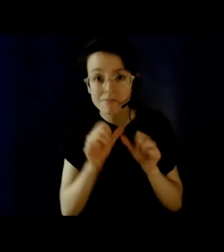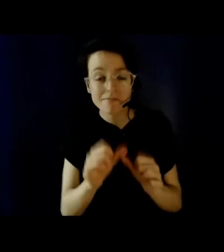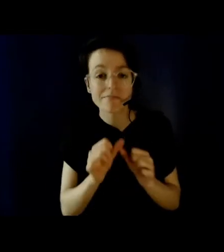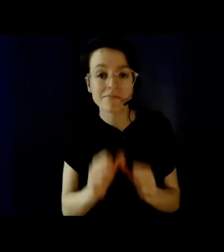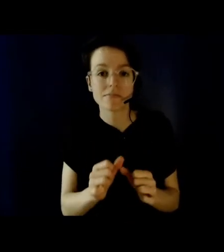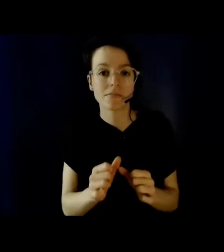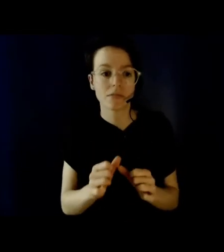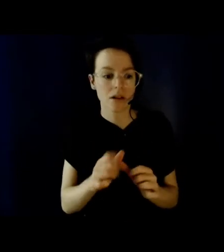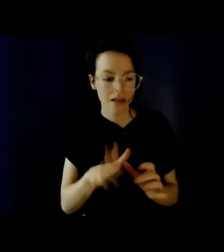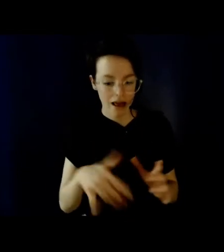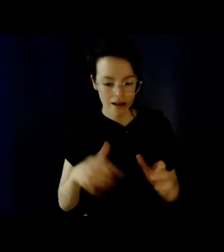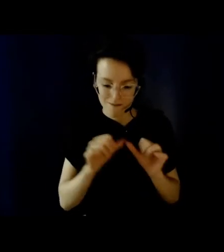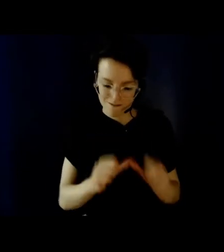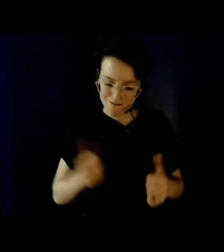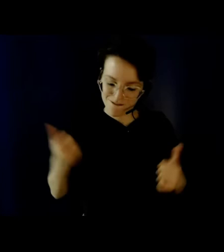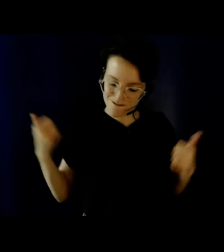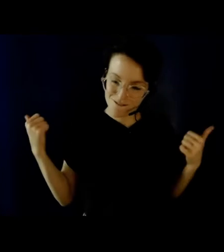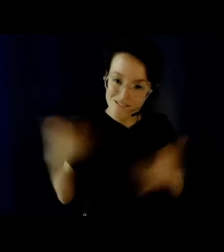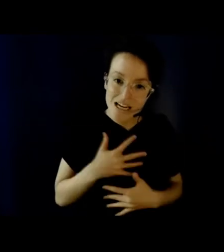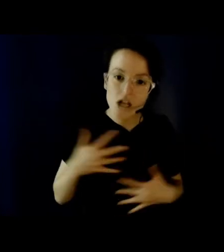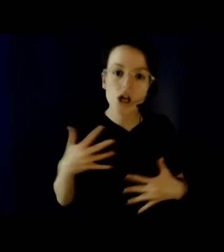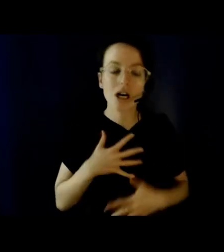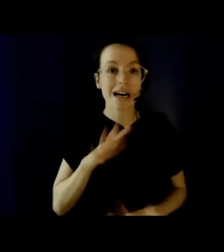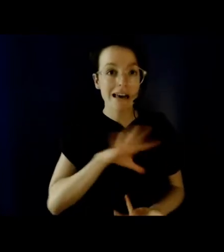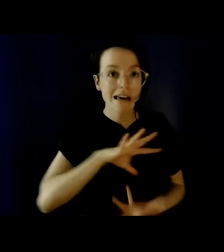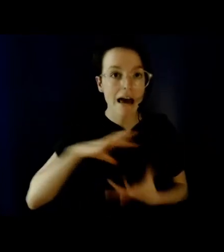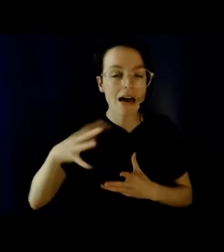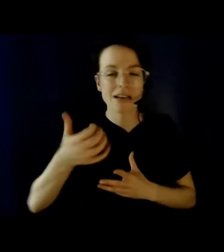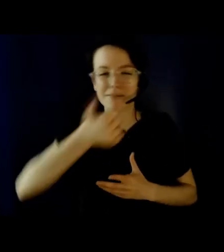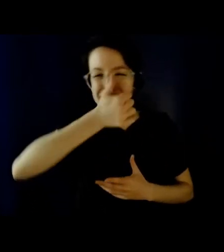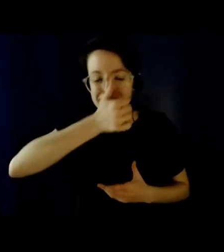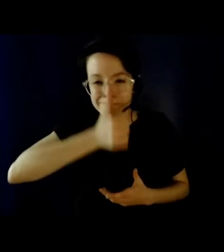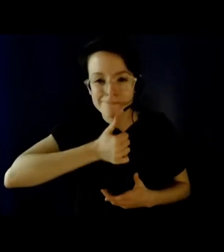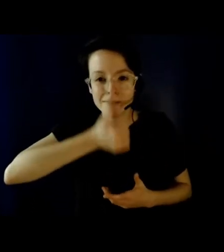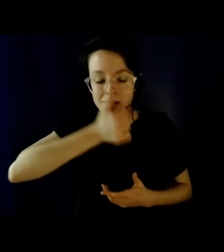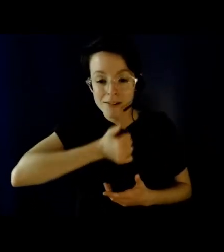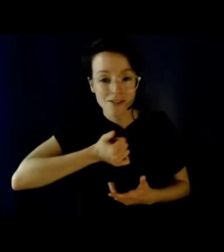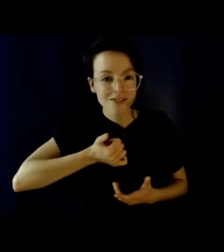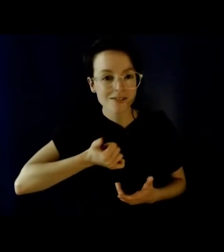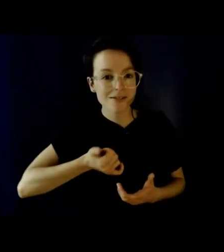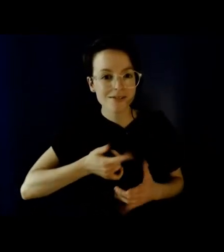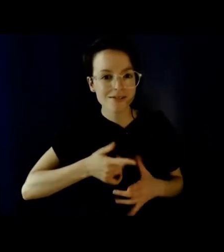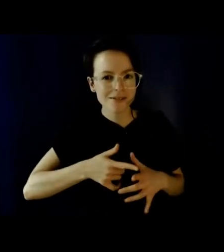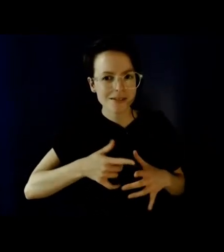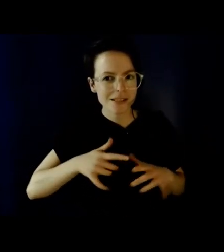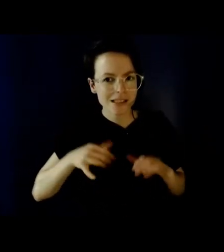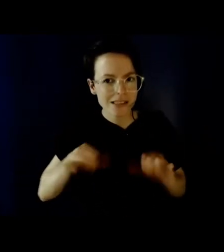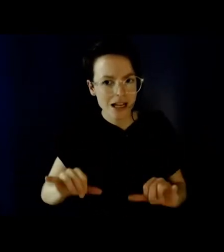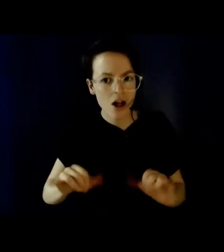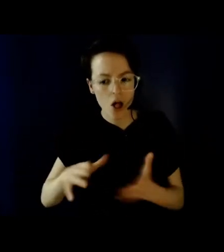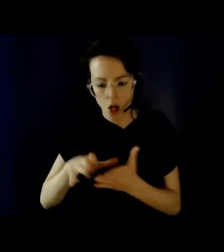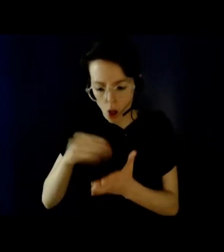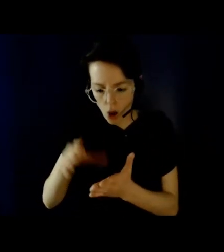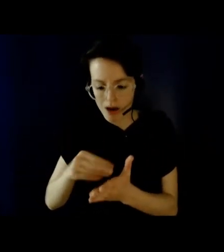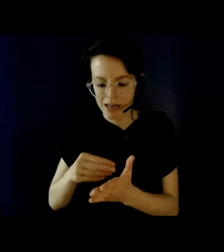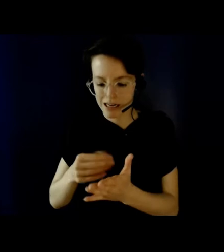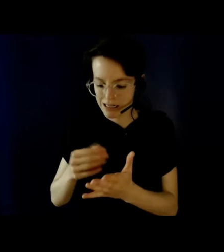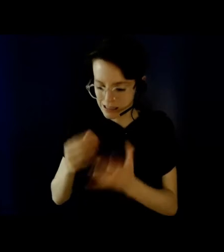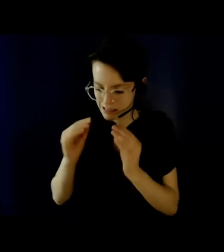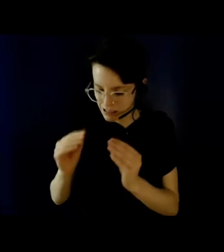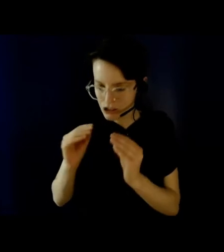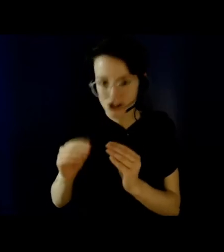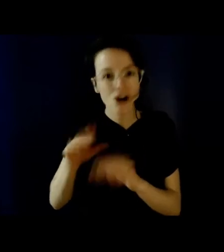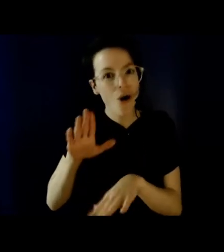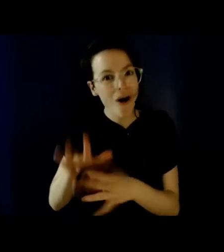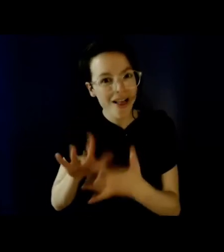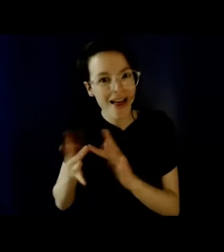pervasive fear and chaos, many disabled people were able to teach and learn more effectively than in a traditional in-person format.